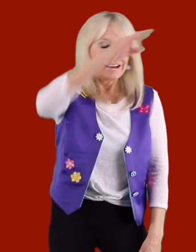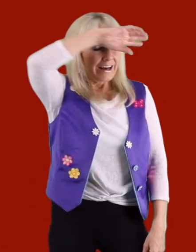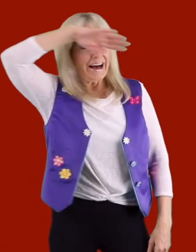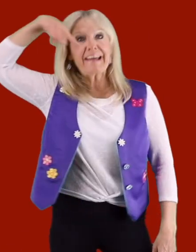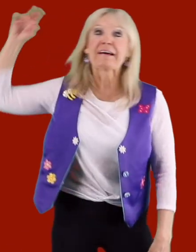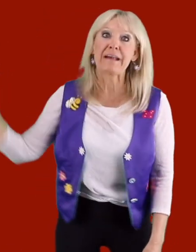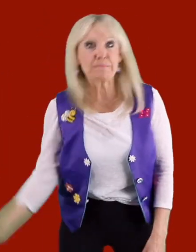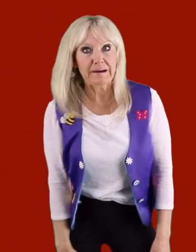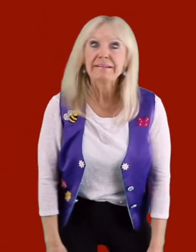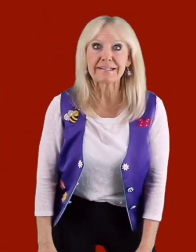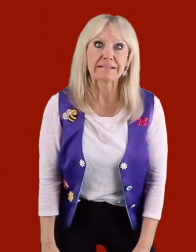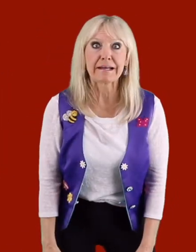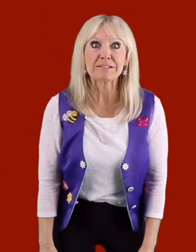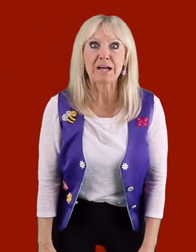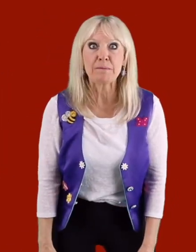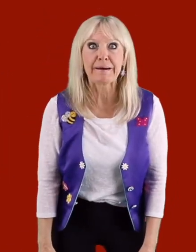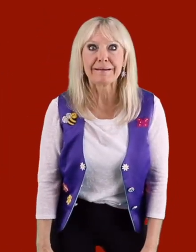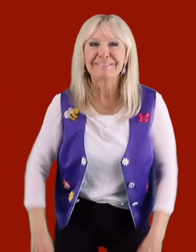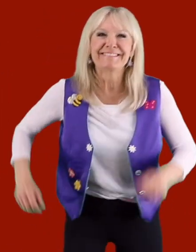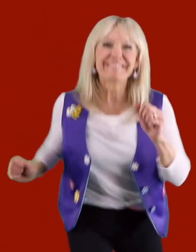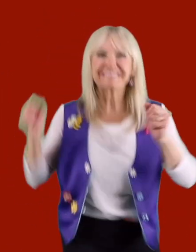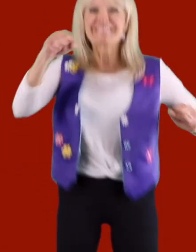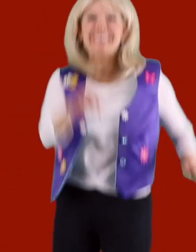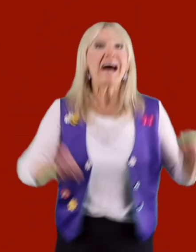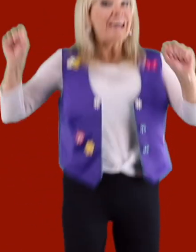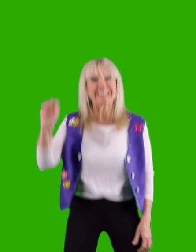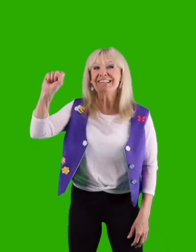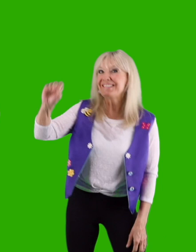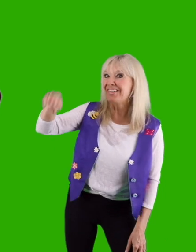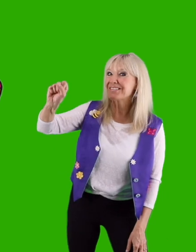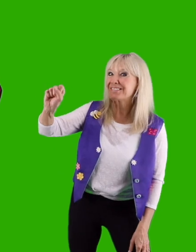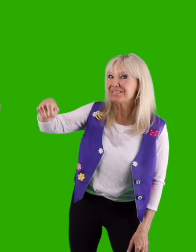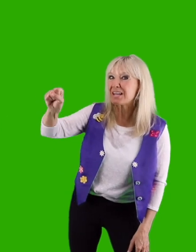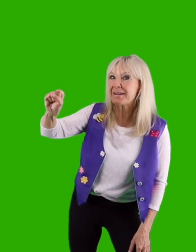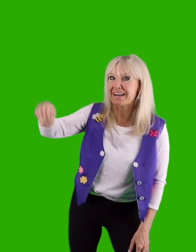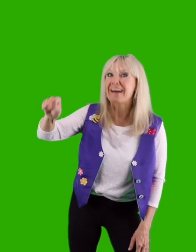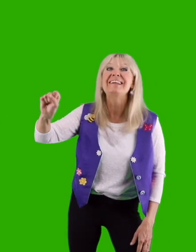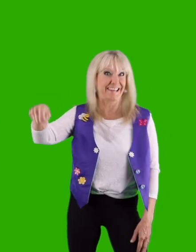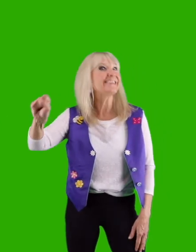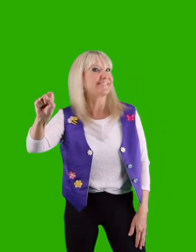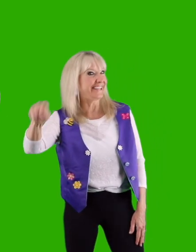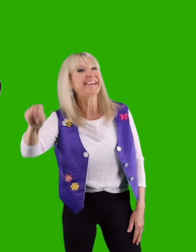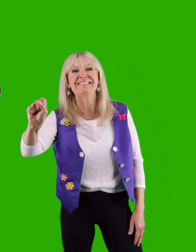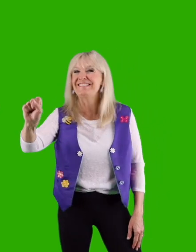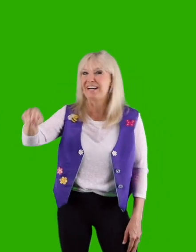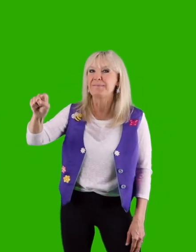I can't remember. That's a lot of chocolate. Si, nos gusta Brink up. Yes, we like to jump.